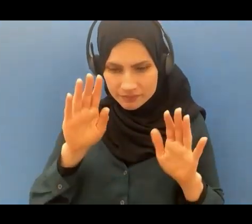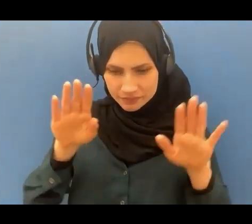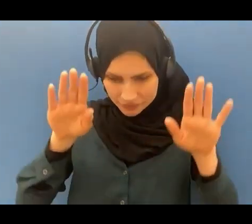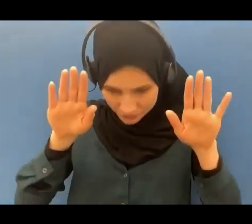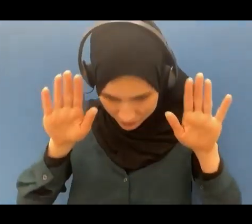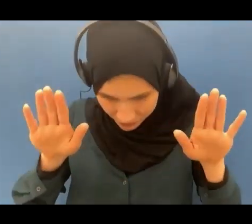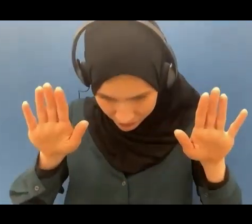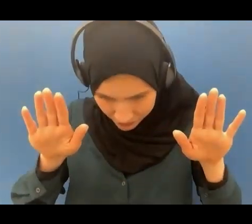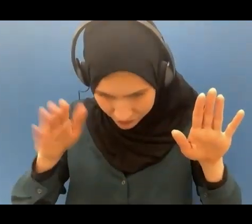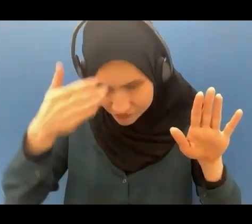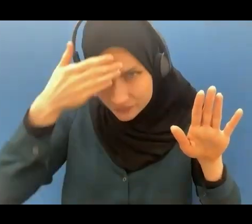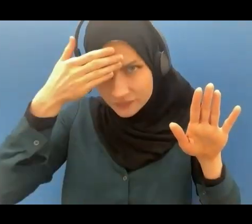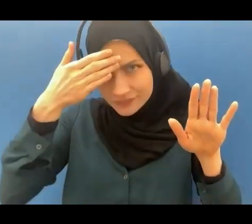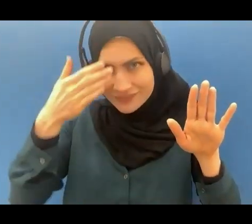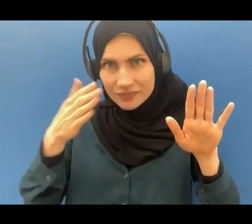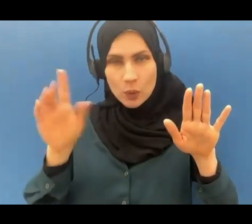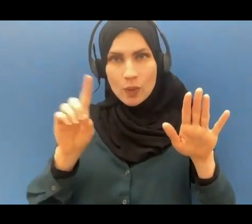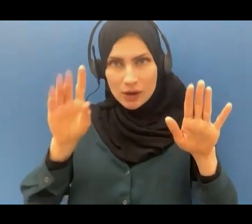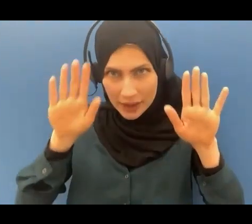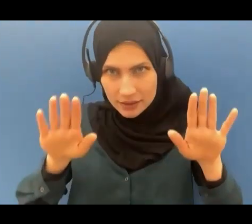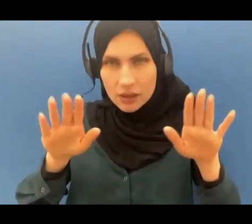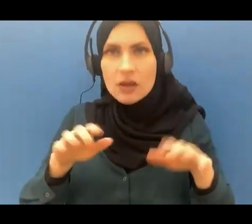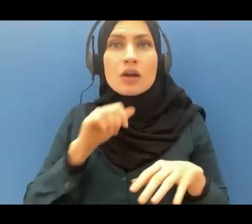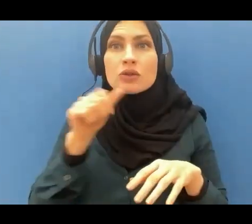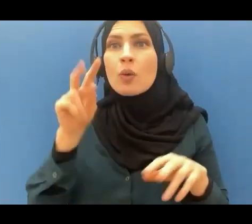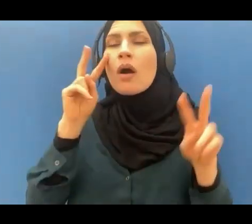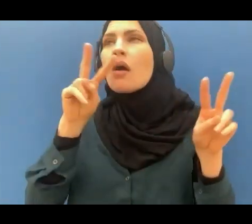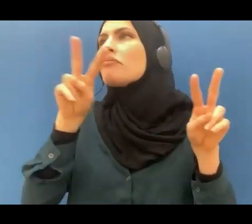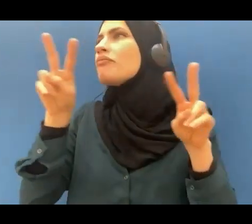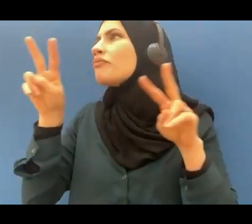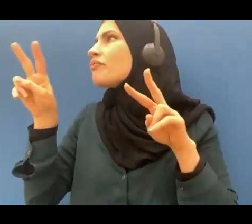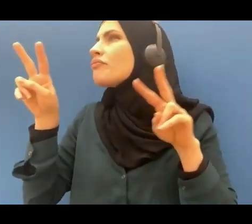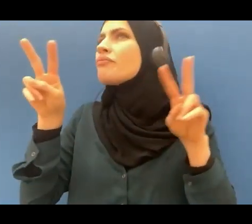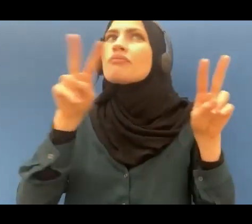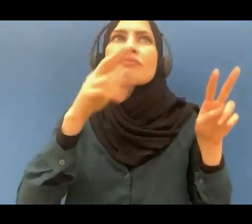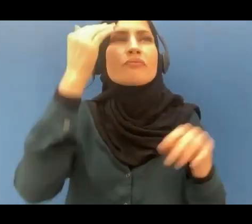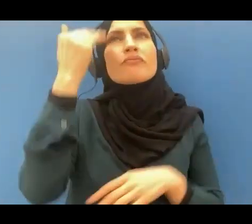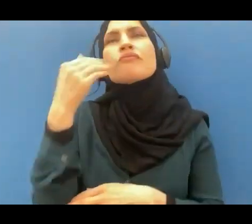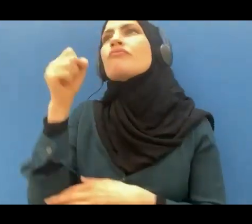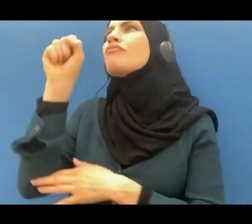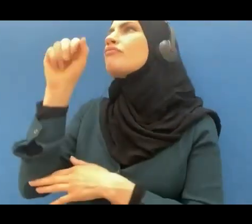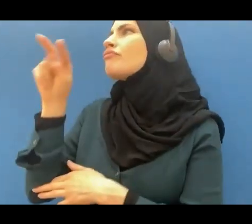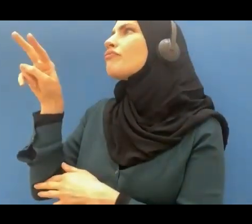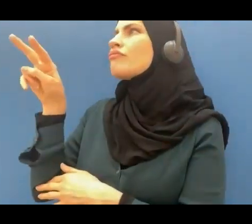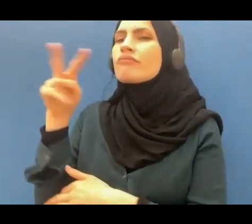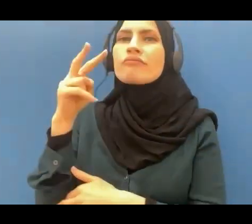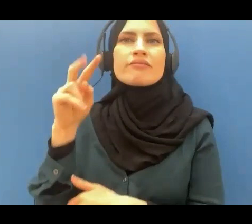you should not turn your eyes around or your heads around nor should you wander even